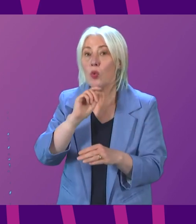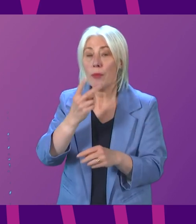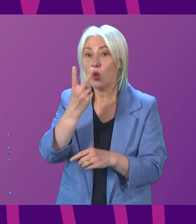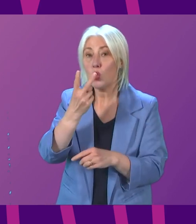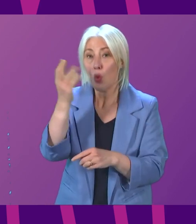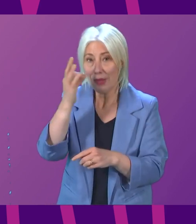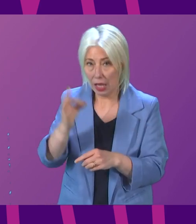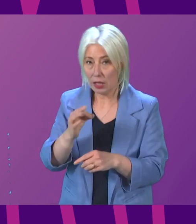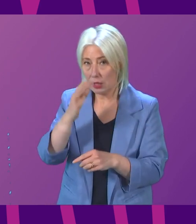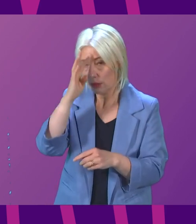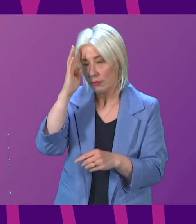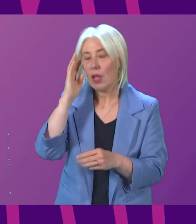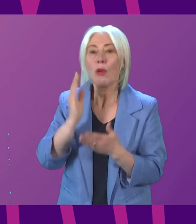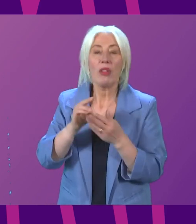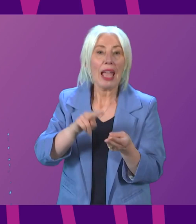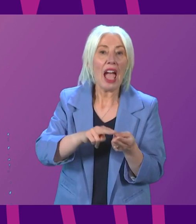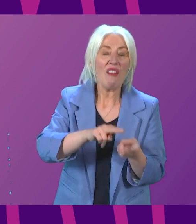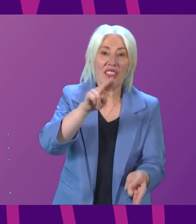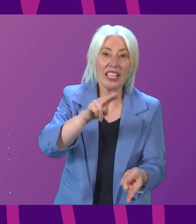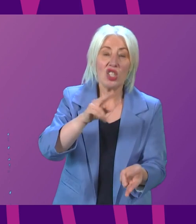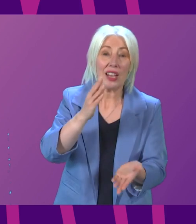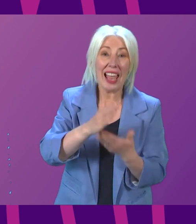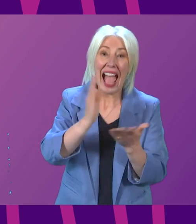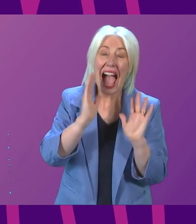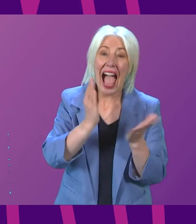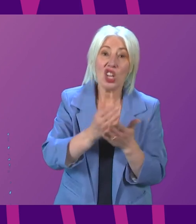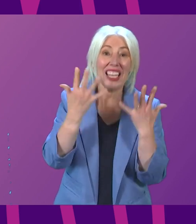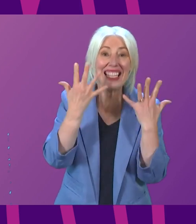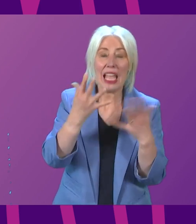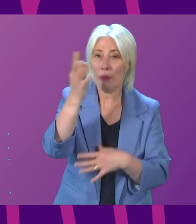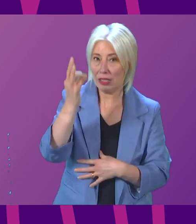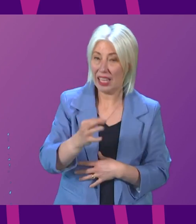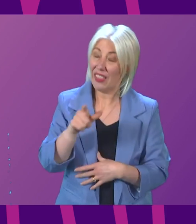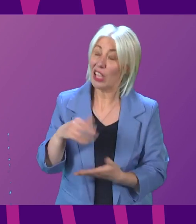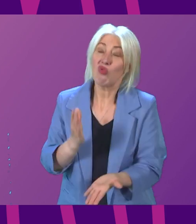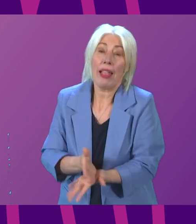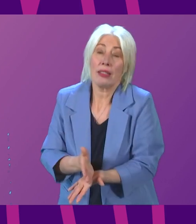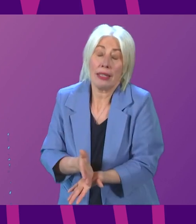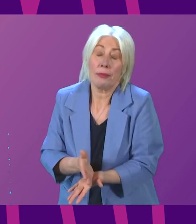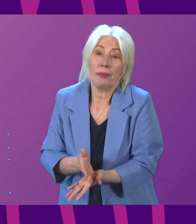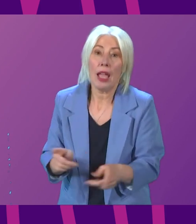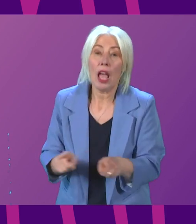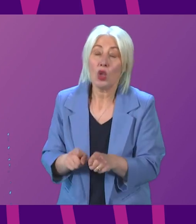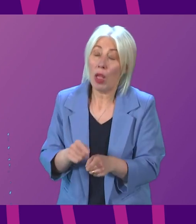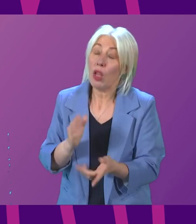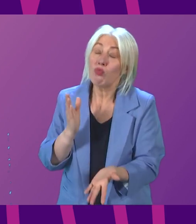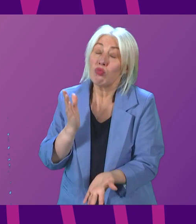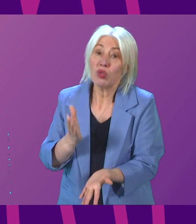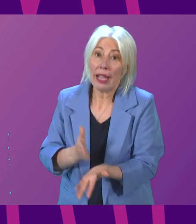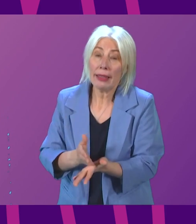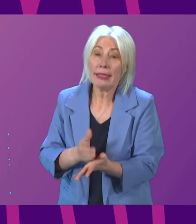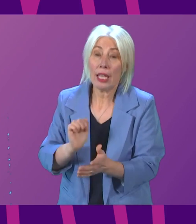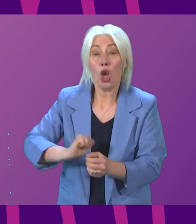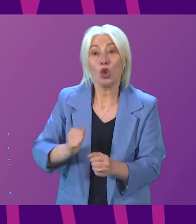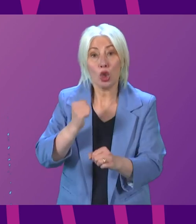2% at a time when inflation is hitting 10%. So that is the reality. It is also the reality and the fact that the size